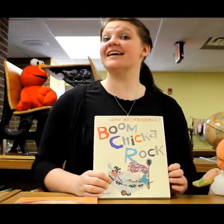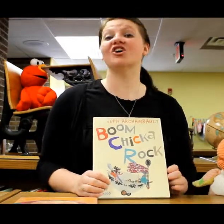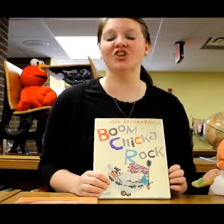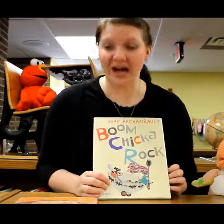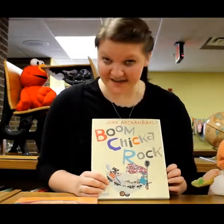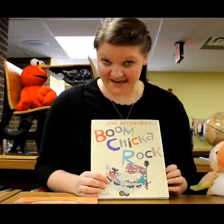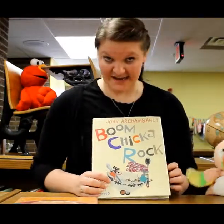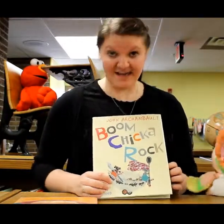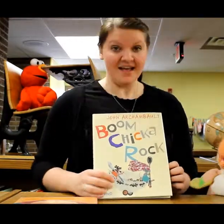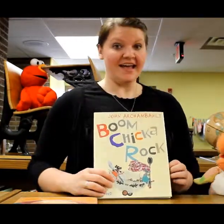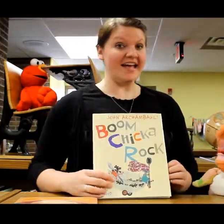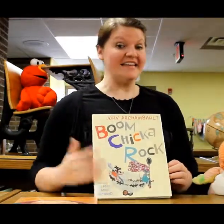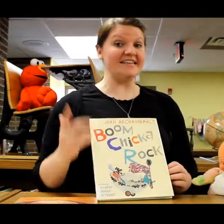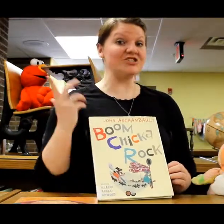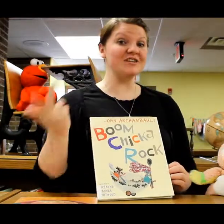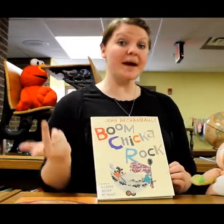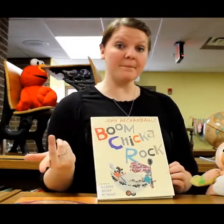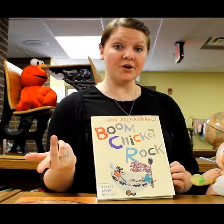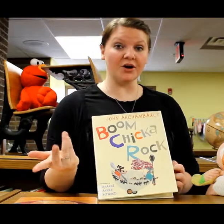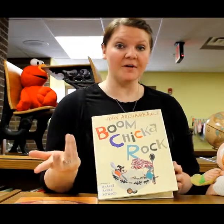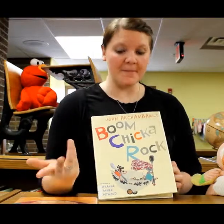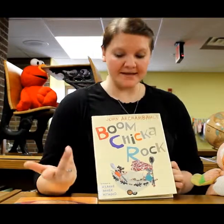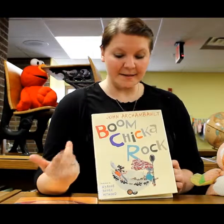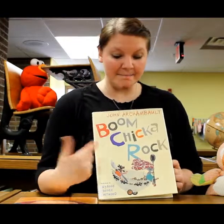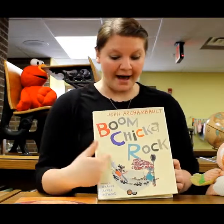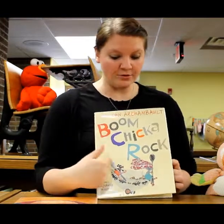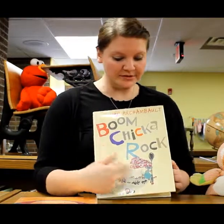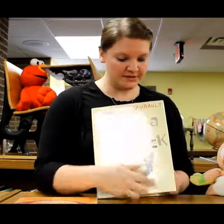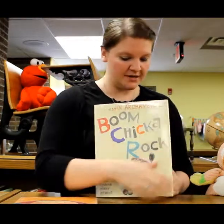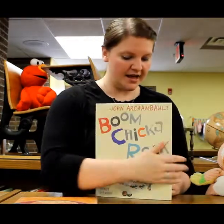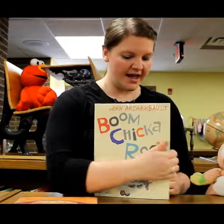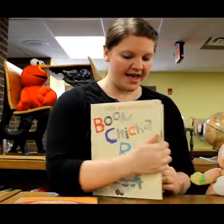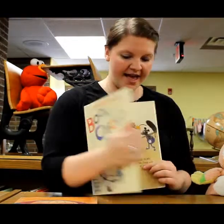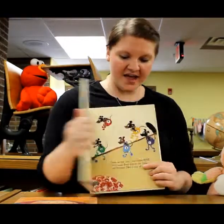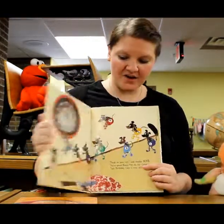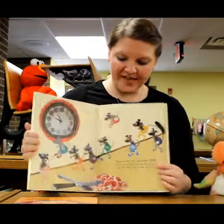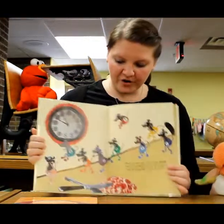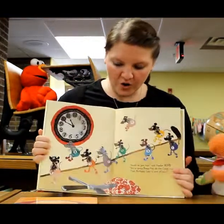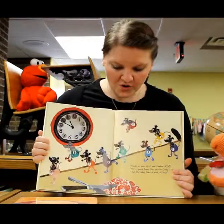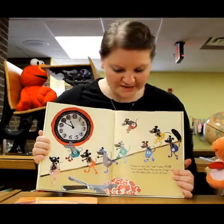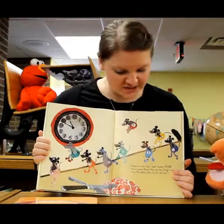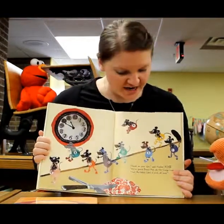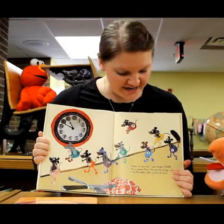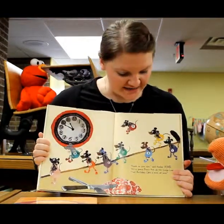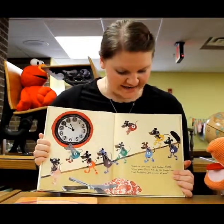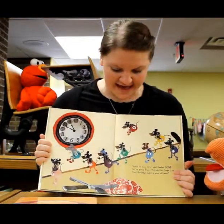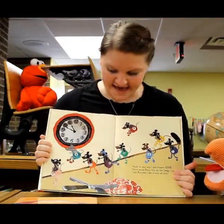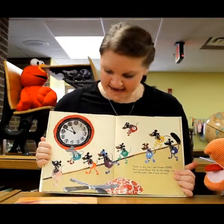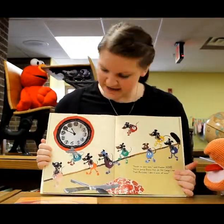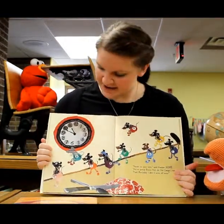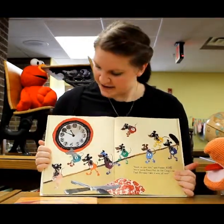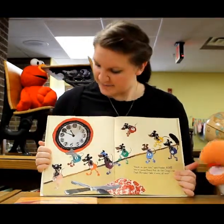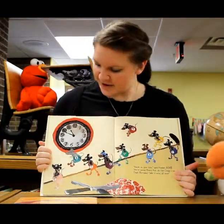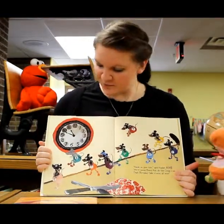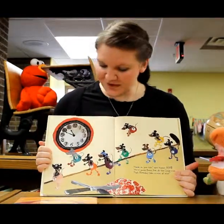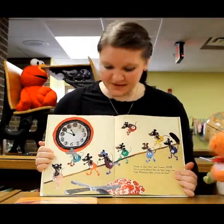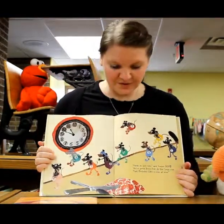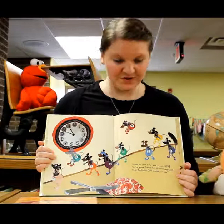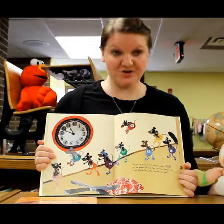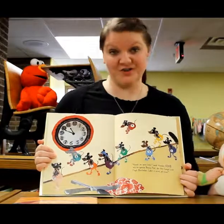a clock in it. Oh, okay. And each number is a mouse and their goal is to try to get the cake. But really what they're doing